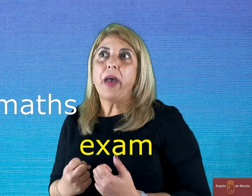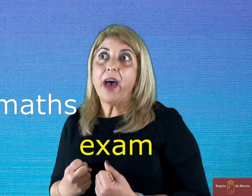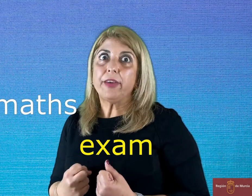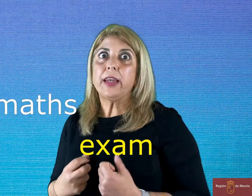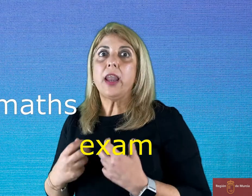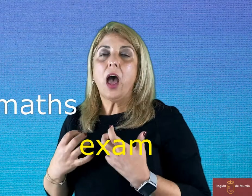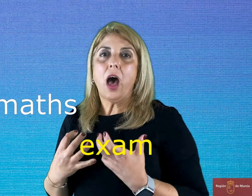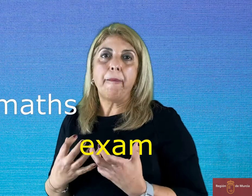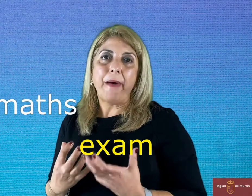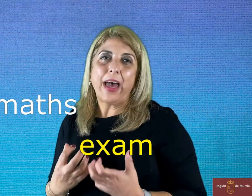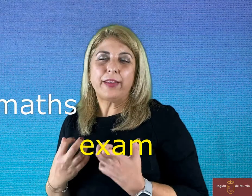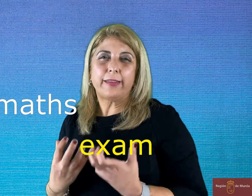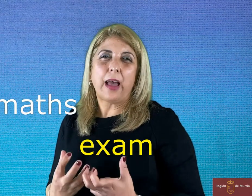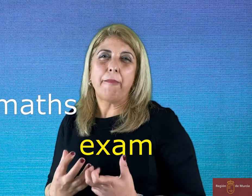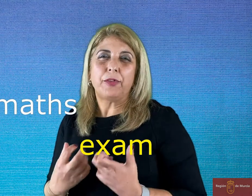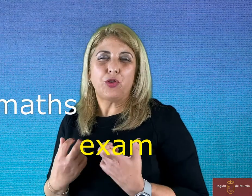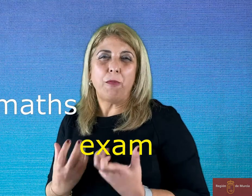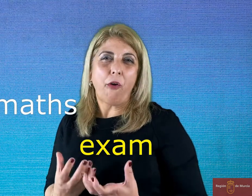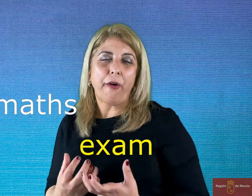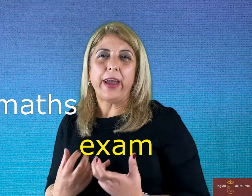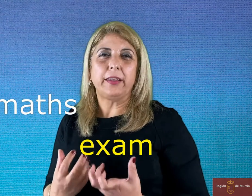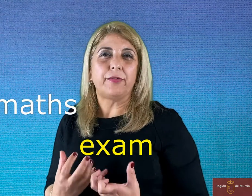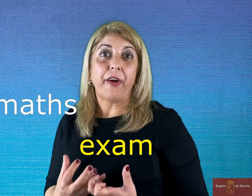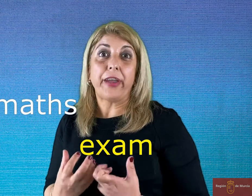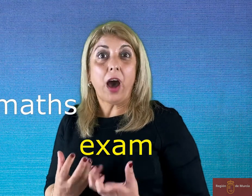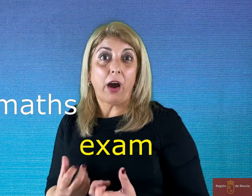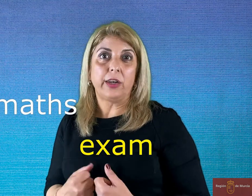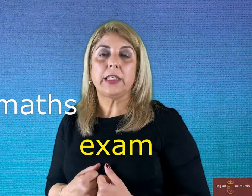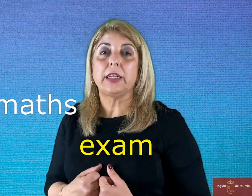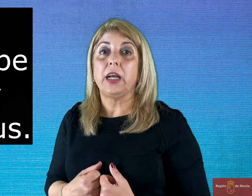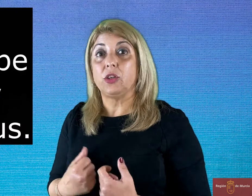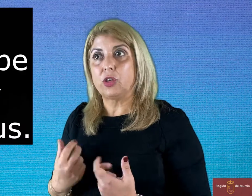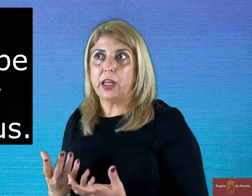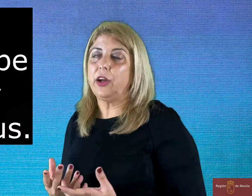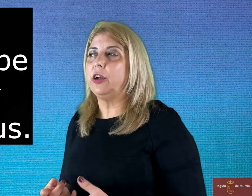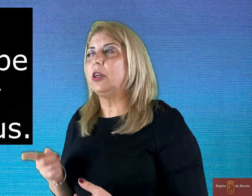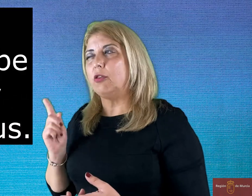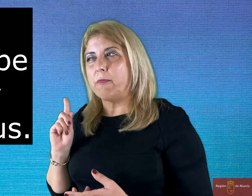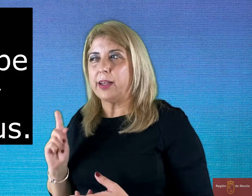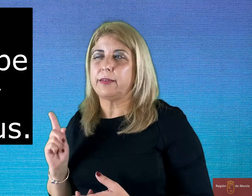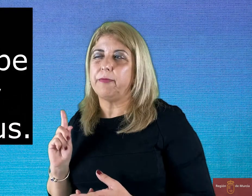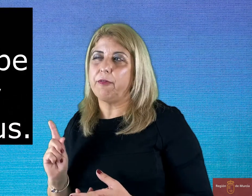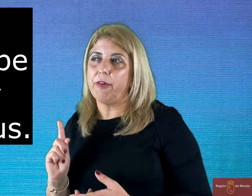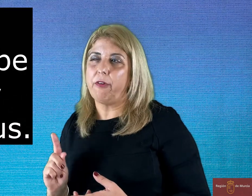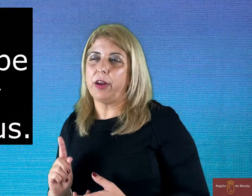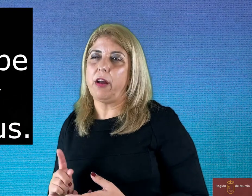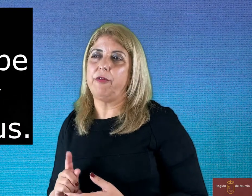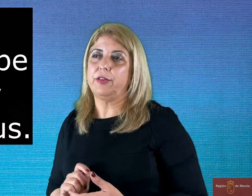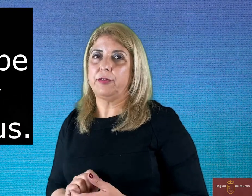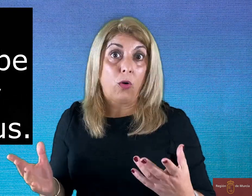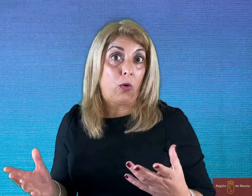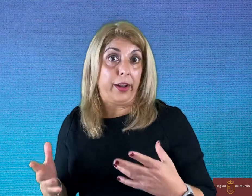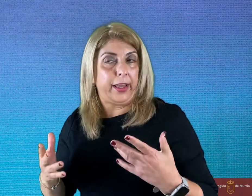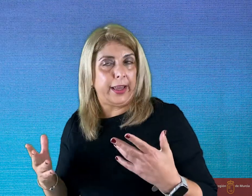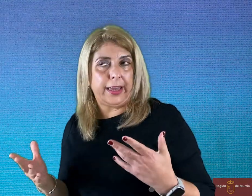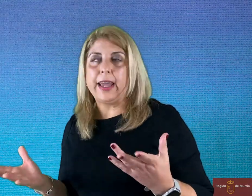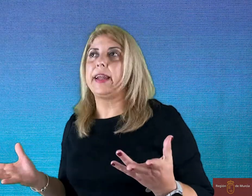having a math exam tomorrow and it's very hard. And you tell her you must be very nervous. Or again, another